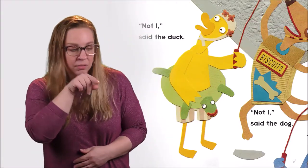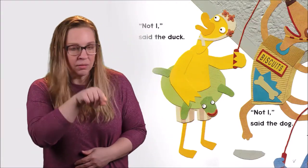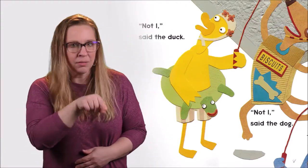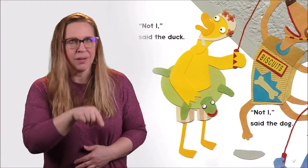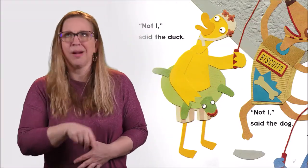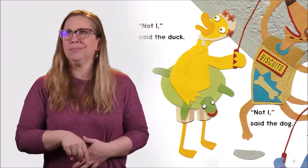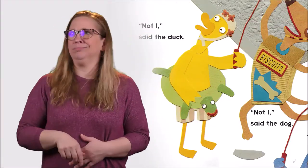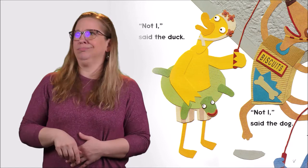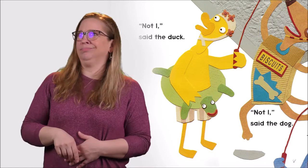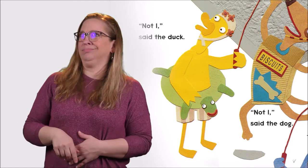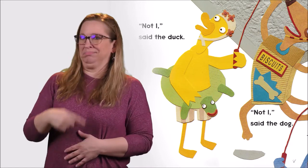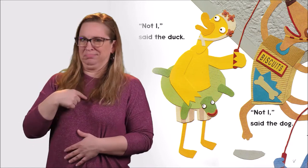Not I, said the duck.